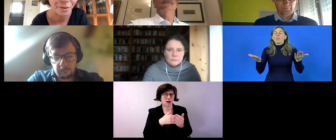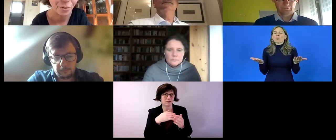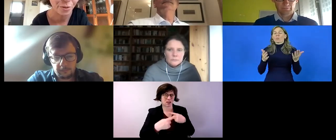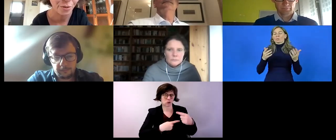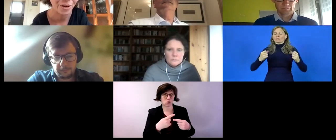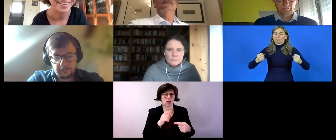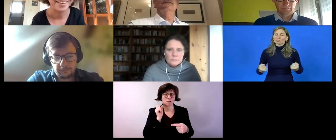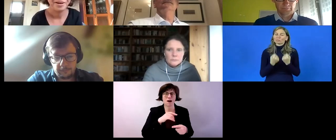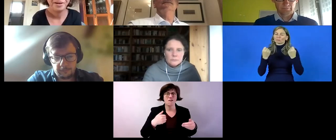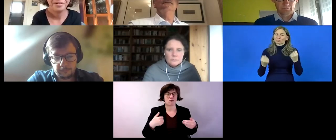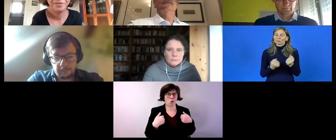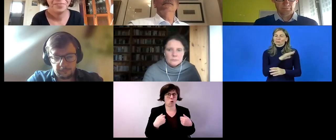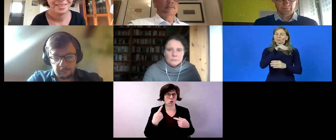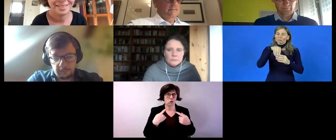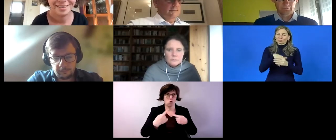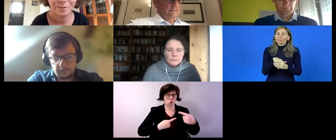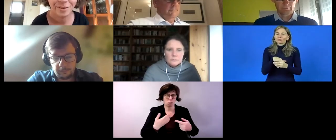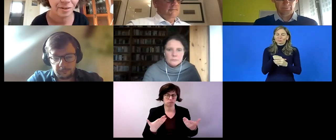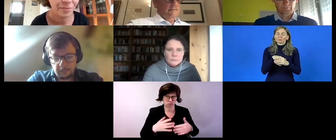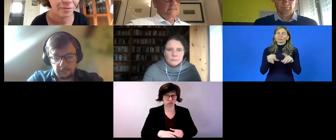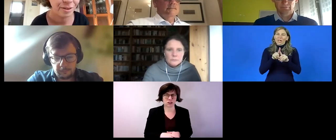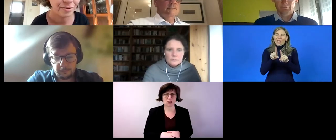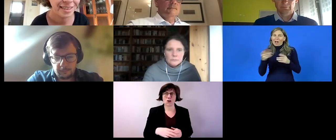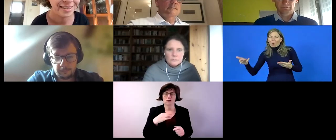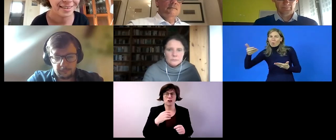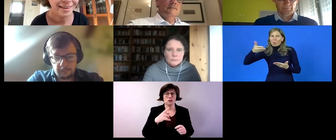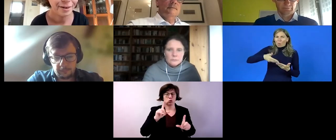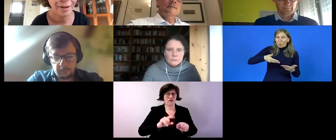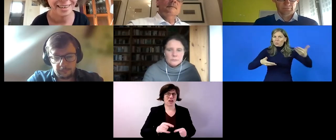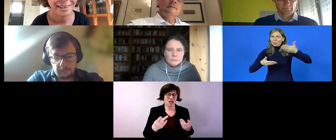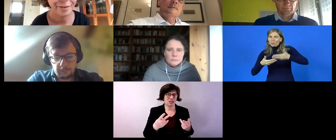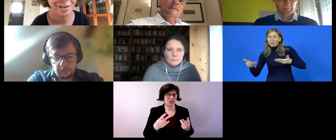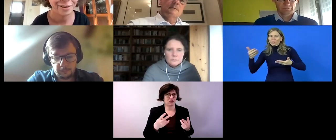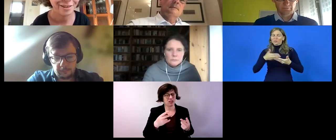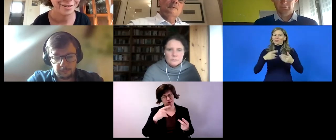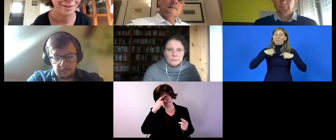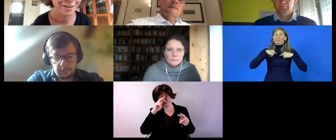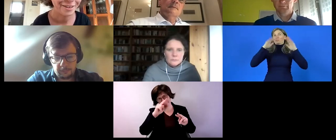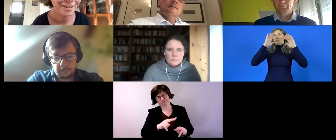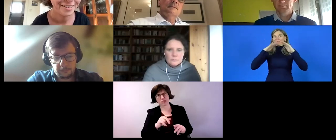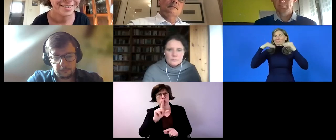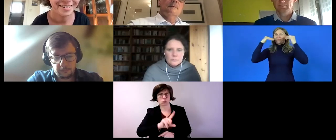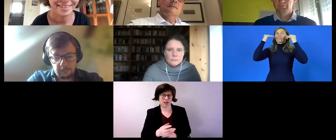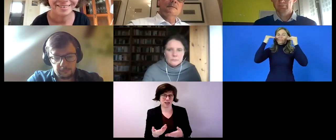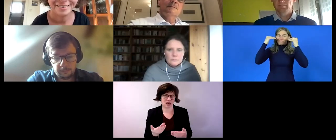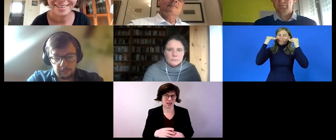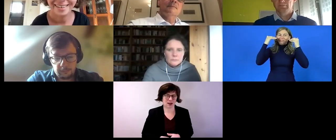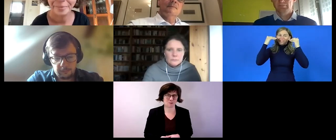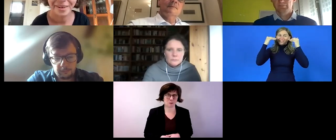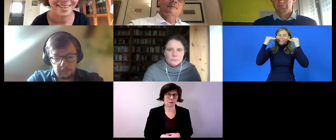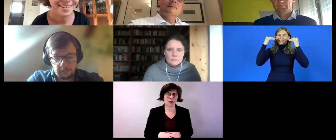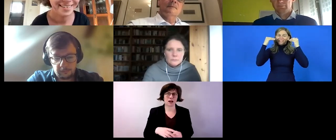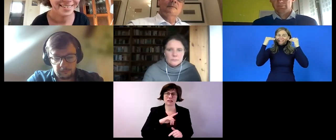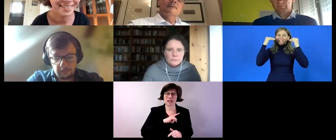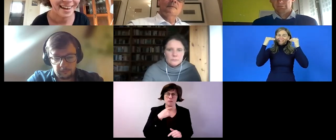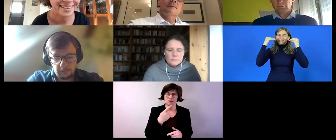active participation and contribution it's a great joy for me to to